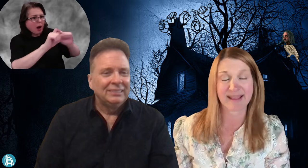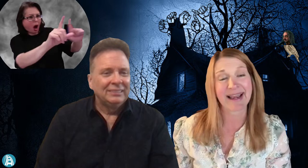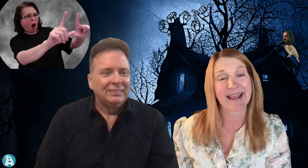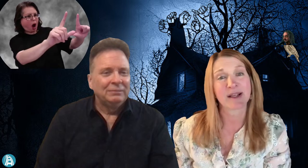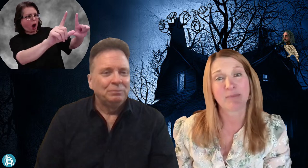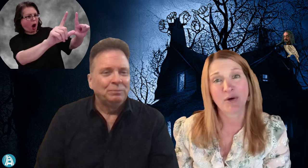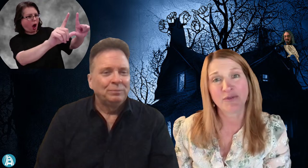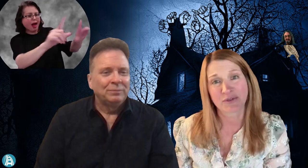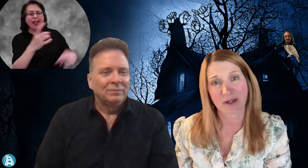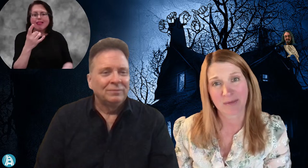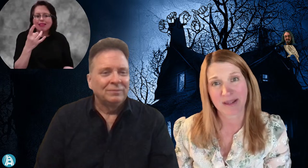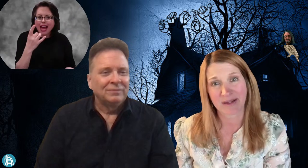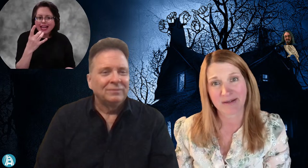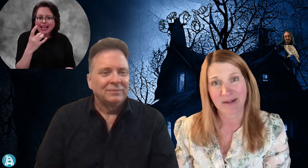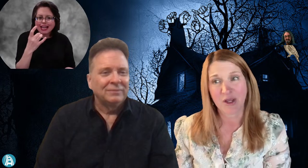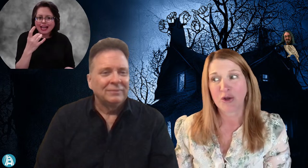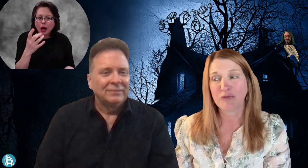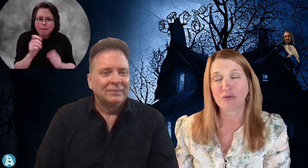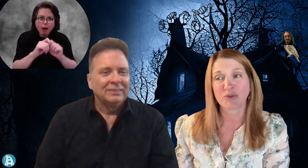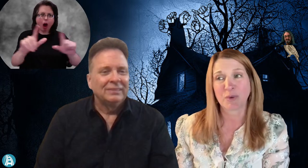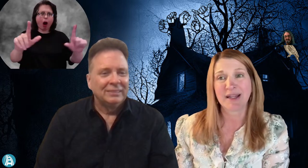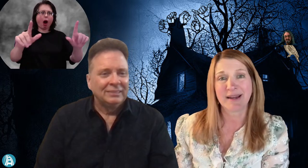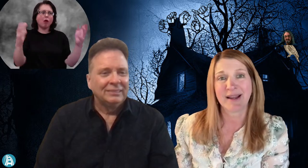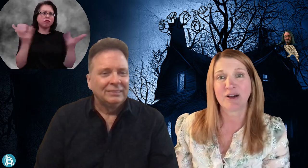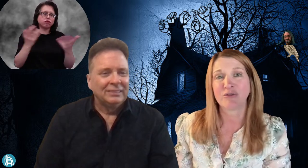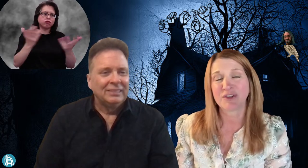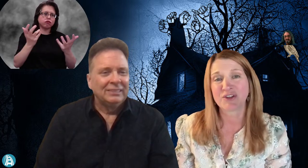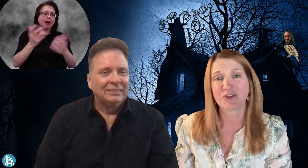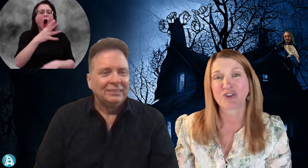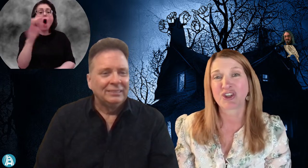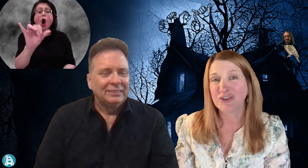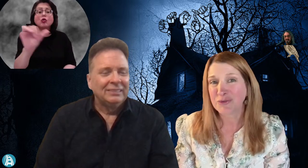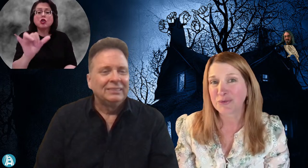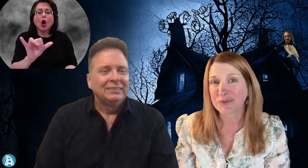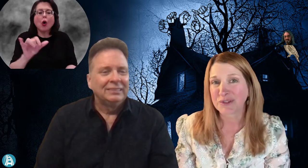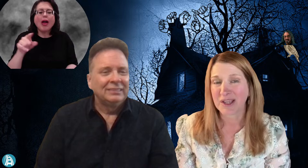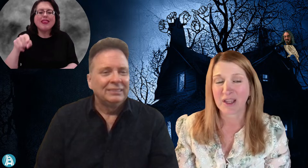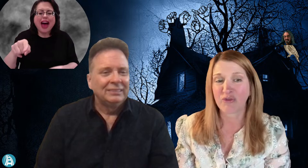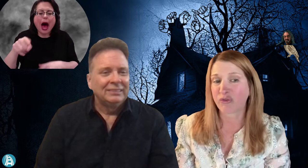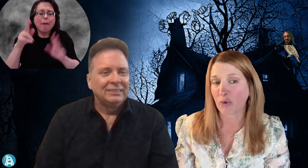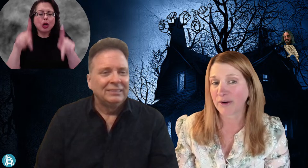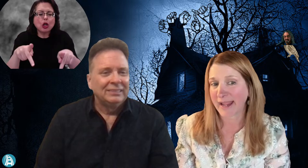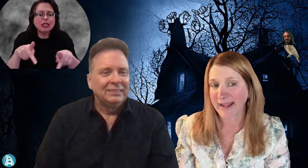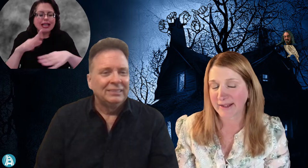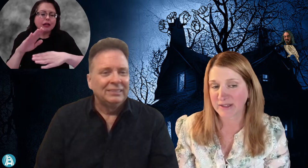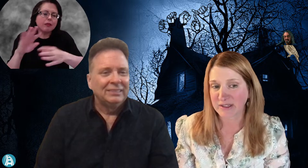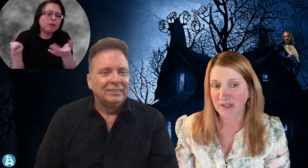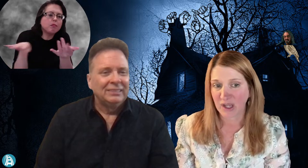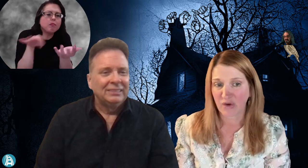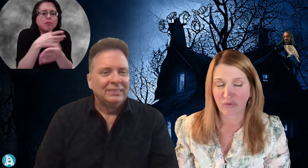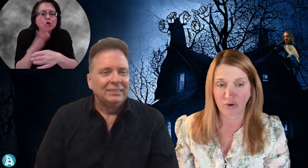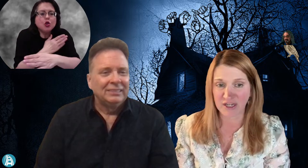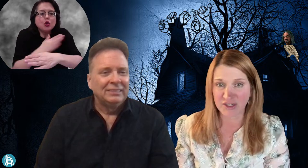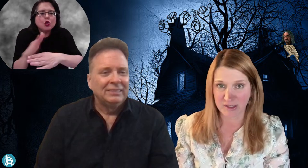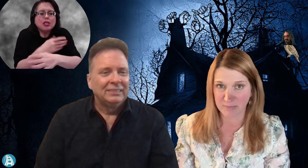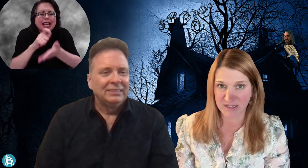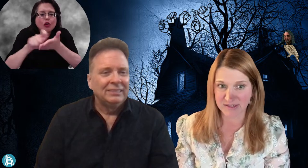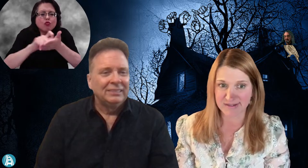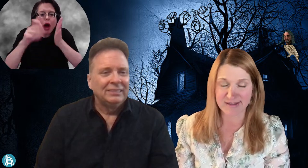Then I had a composer come in who wrote 29 original cues in four days for each of the pieces, and